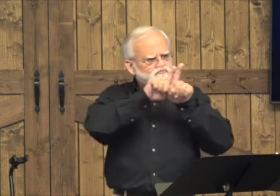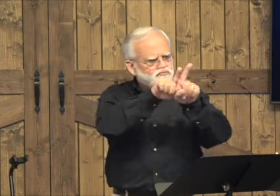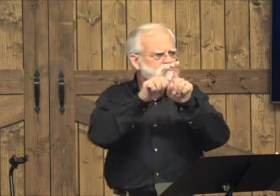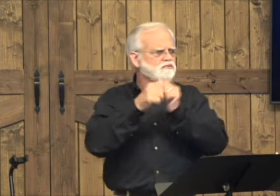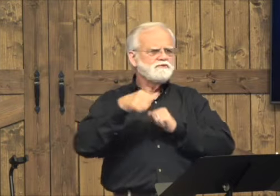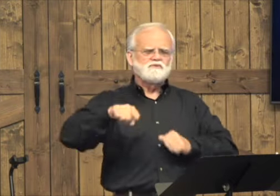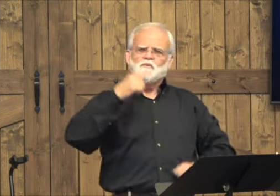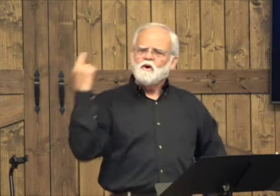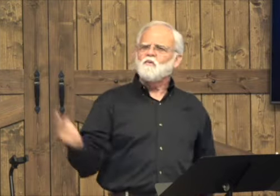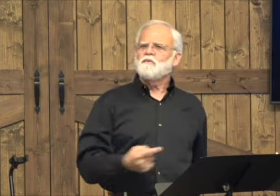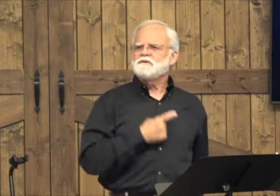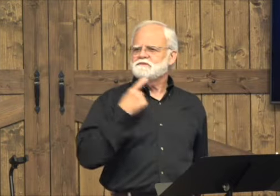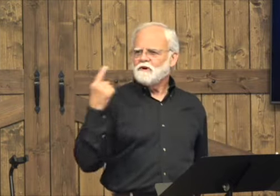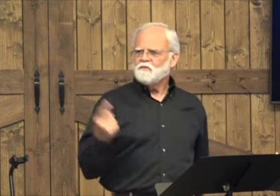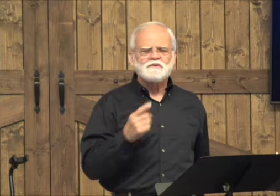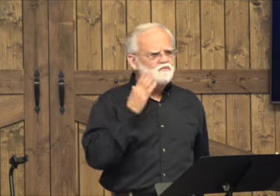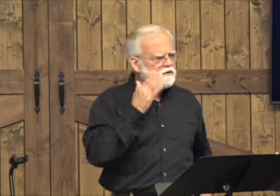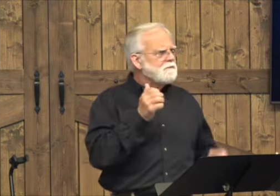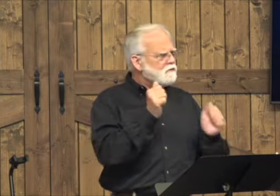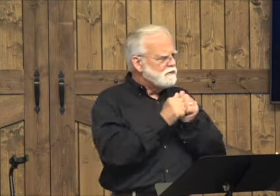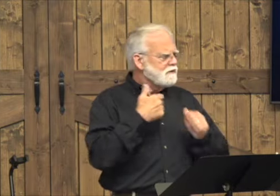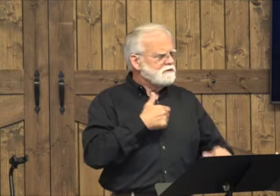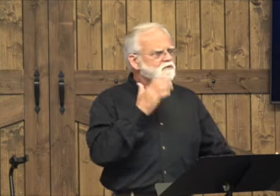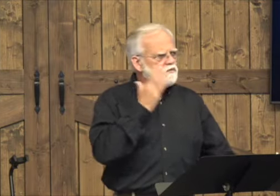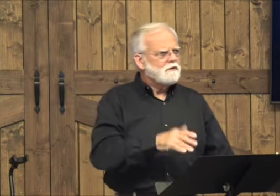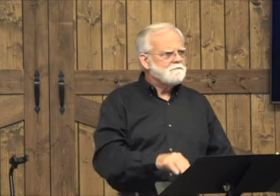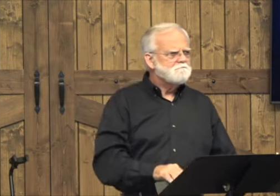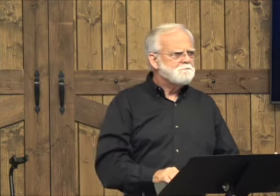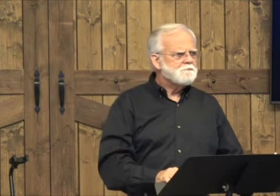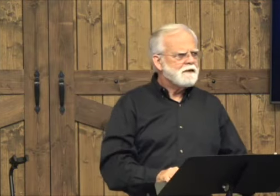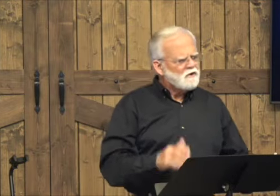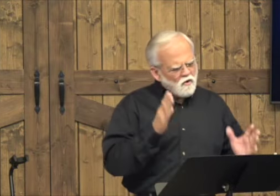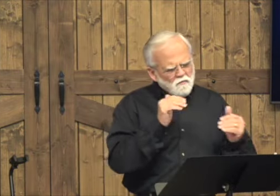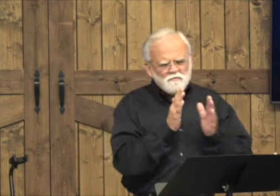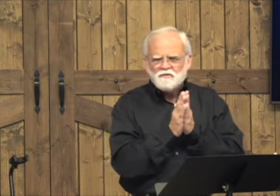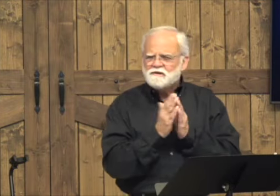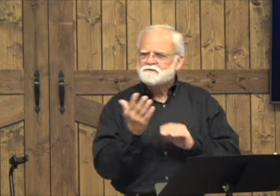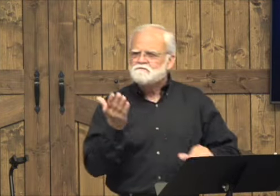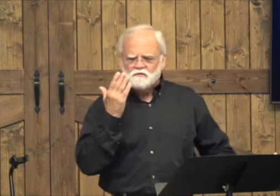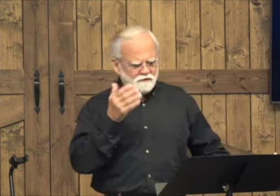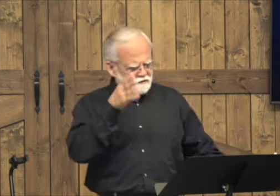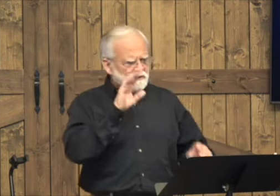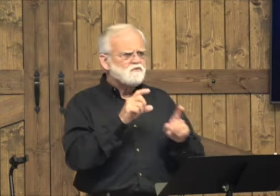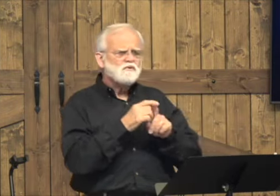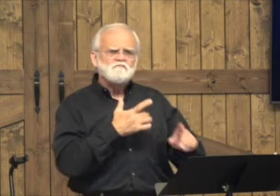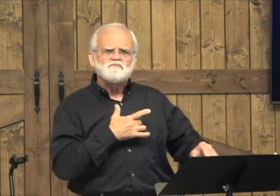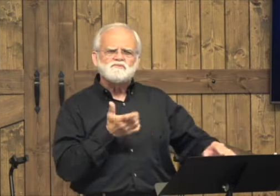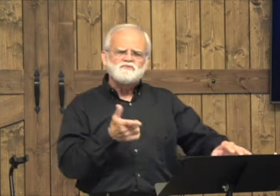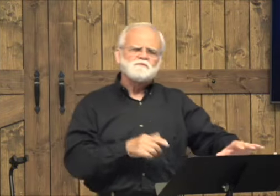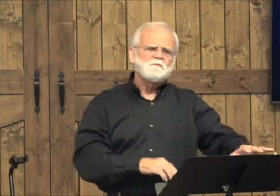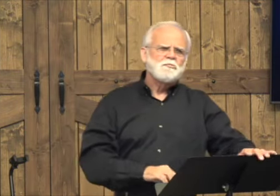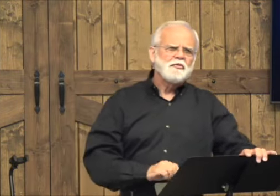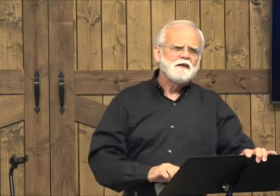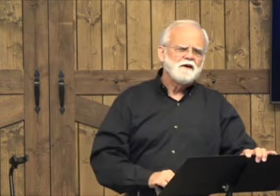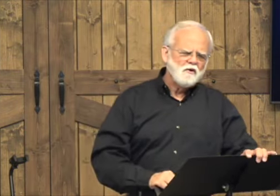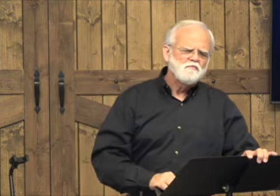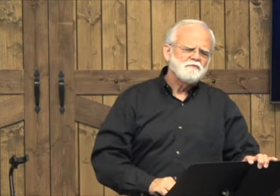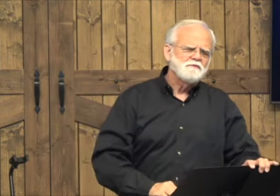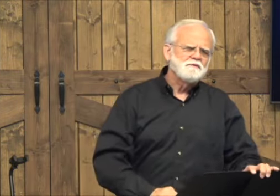promised. He will give promises to be with us always. I hope you pray this morning that God's word